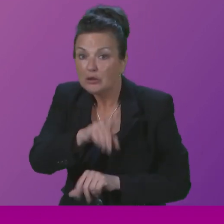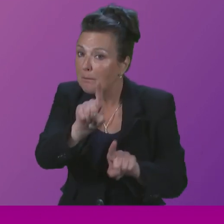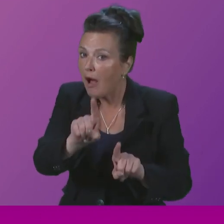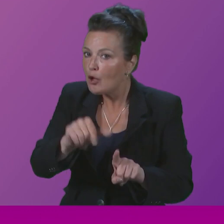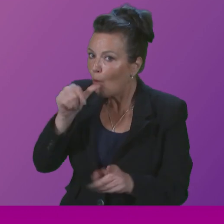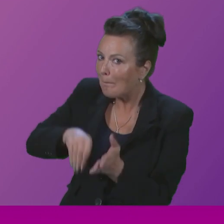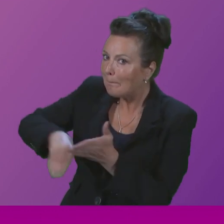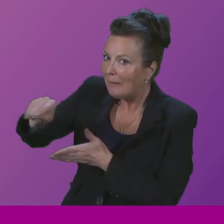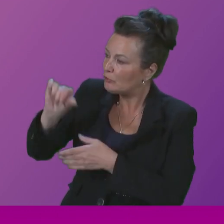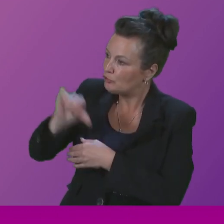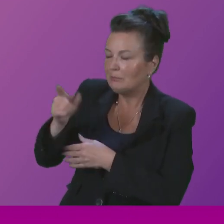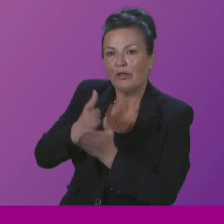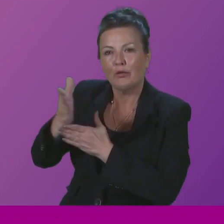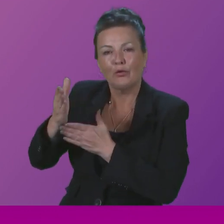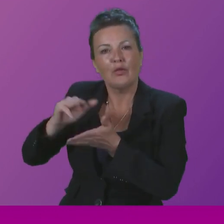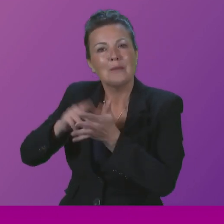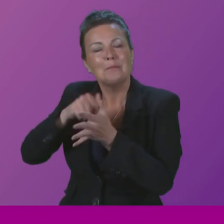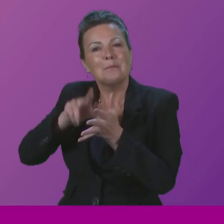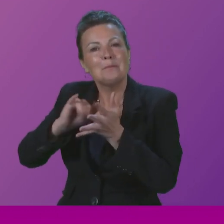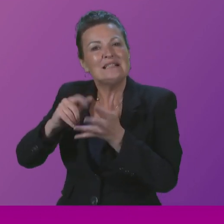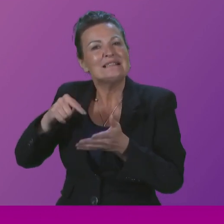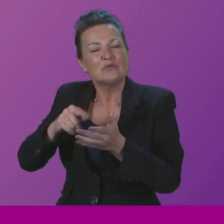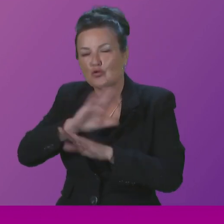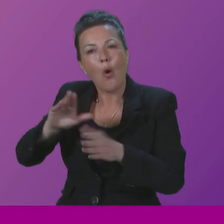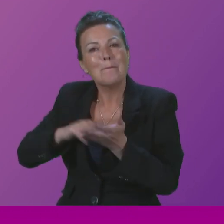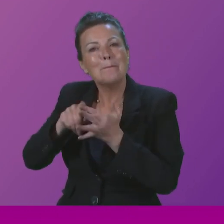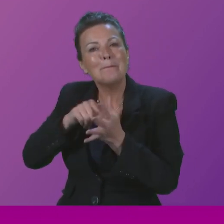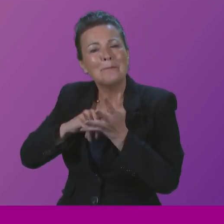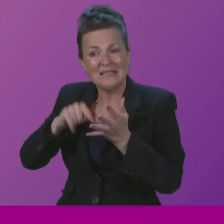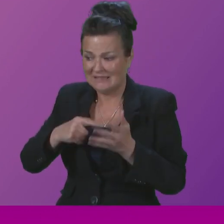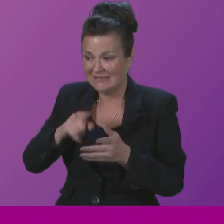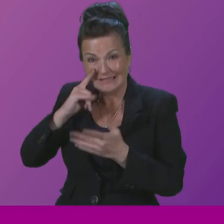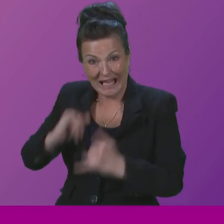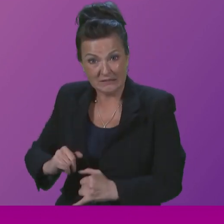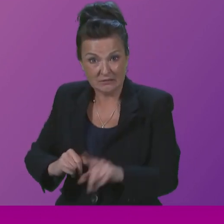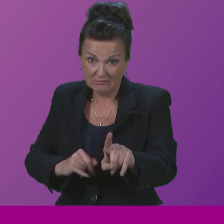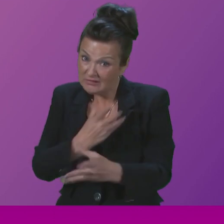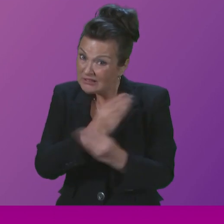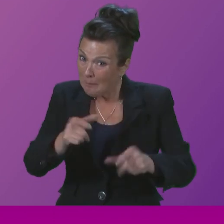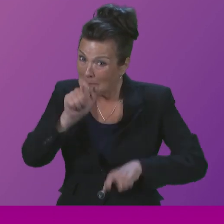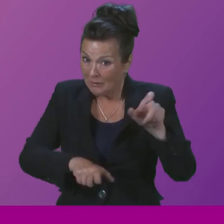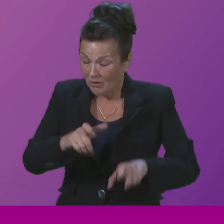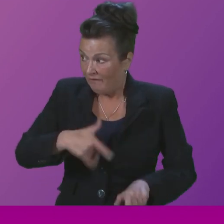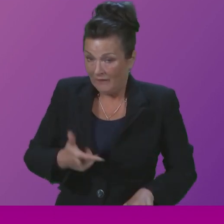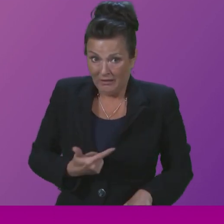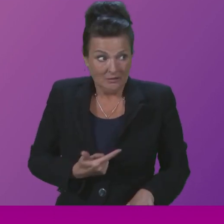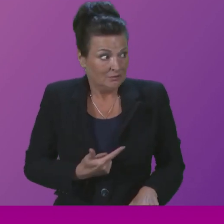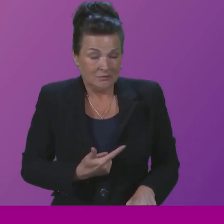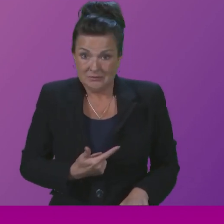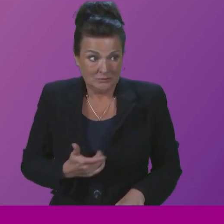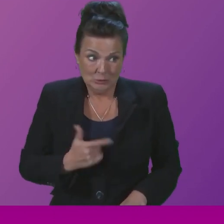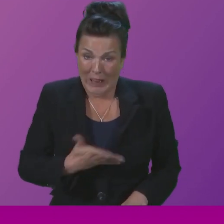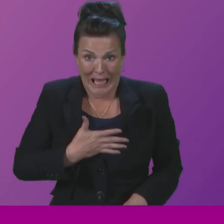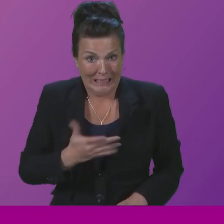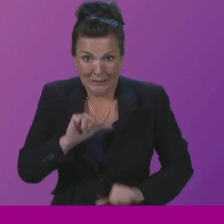I'm sure the First Minister will appreciate it. Many families who've lost someone in custody do feel intimidated by the process. They feel helpless, and I think it's